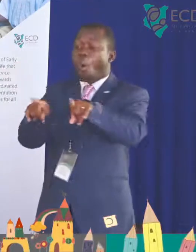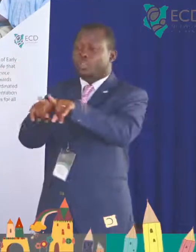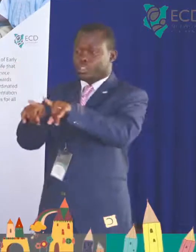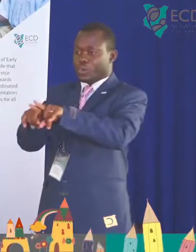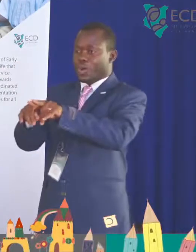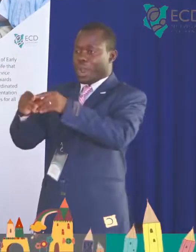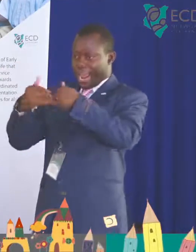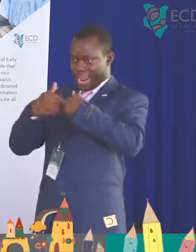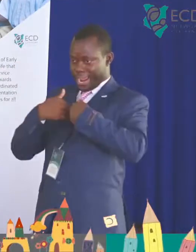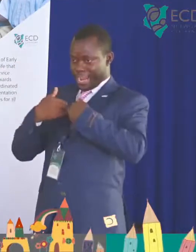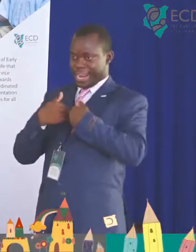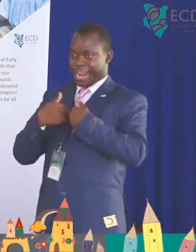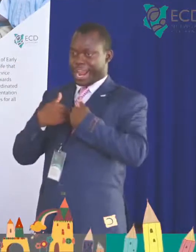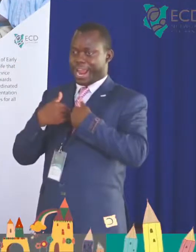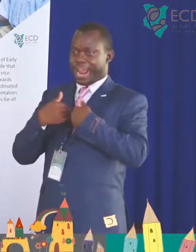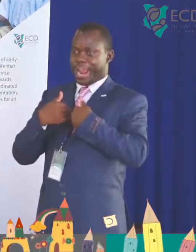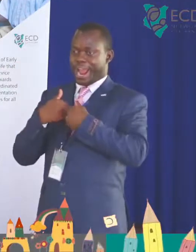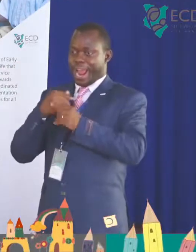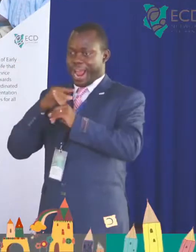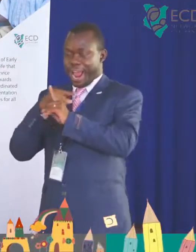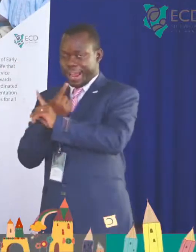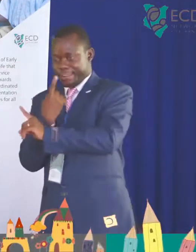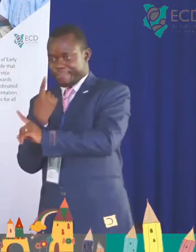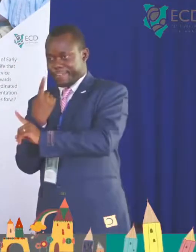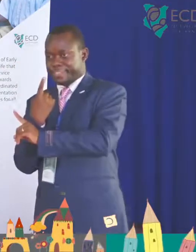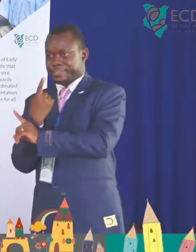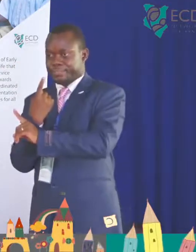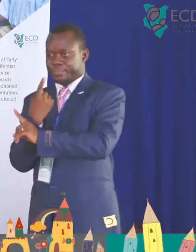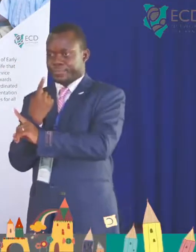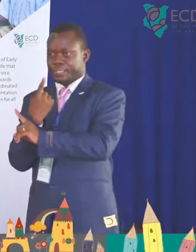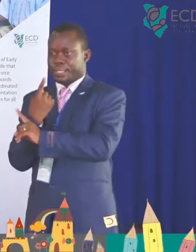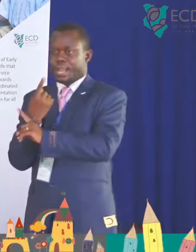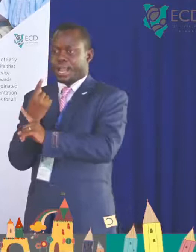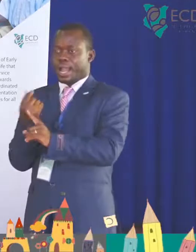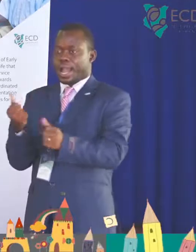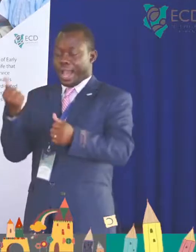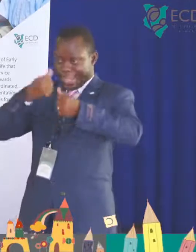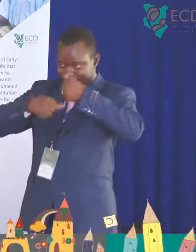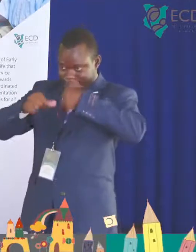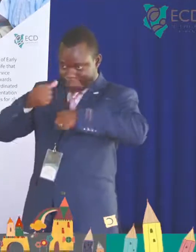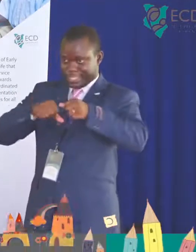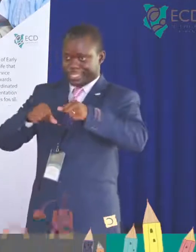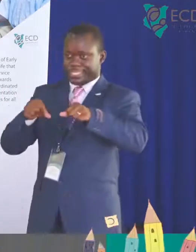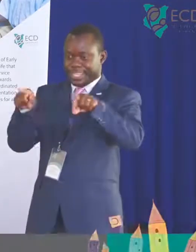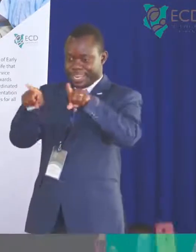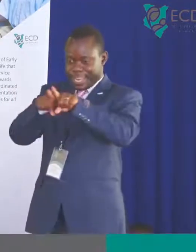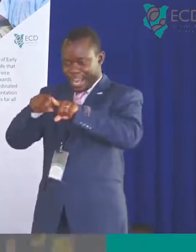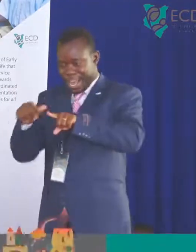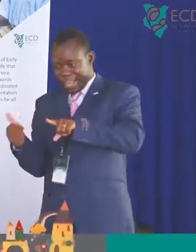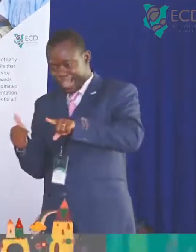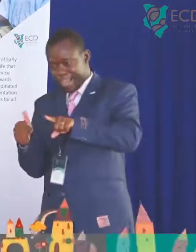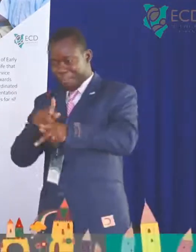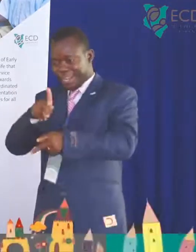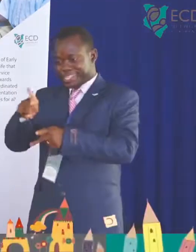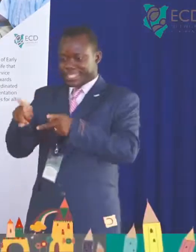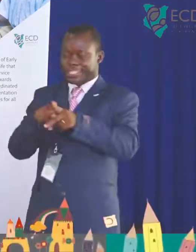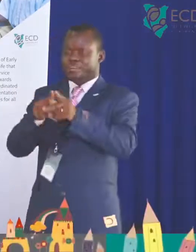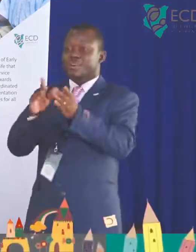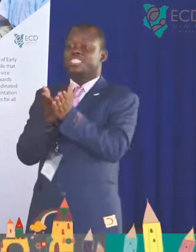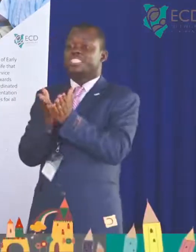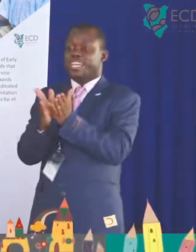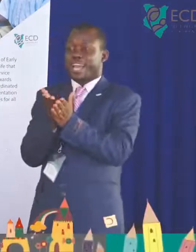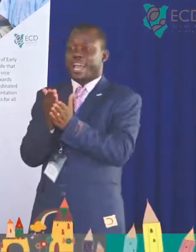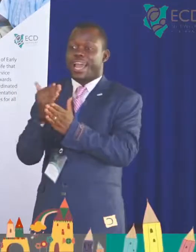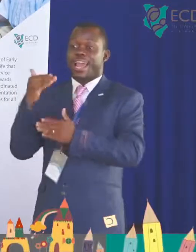by the Africa Early Child Network and other agencies in prisons. We were to share experiences of childcare